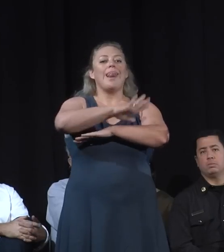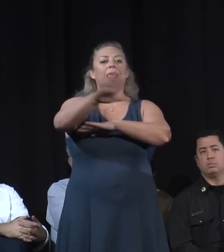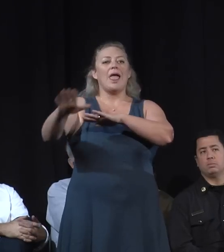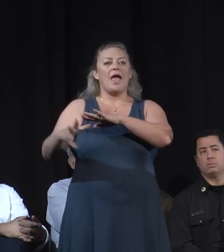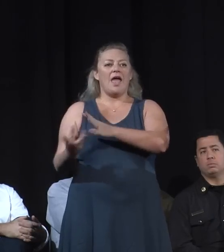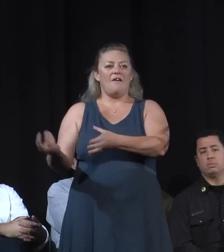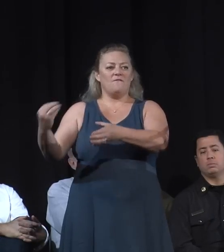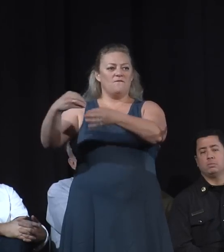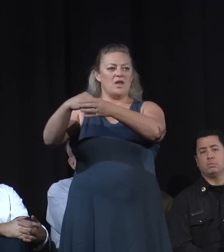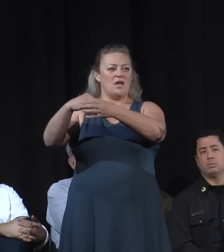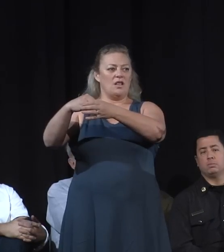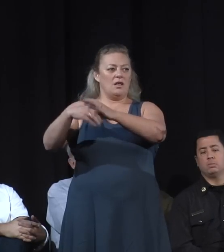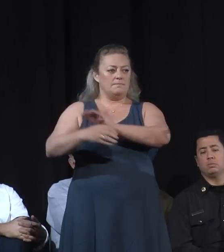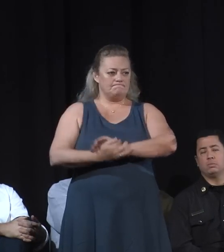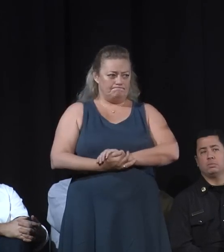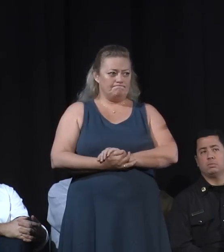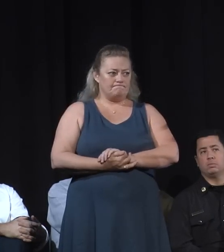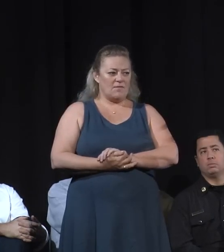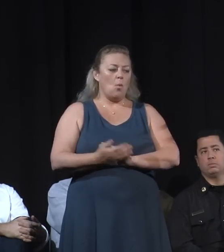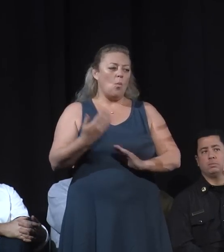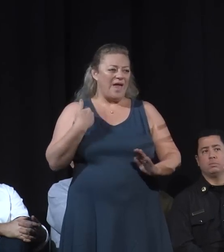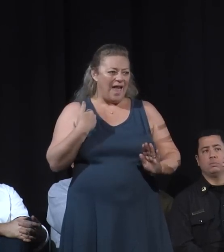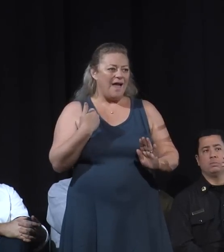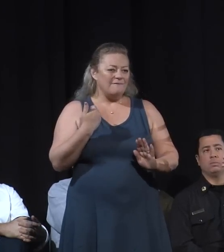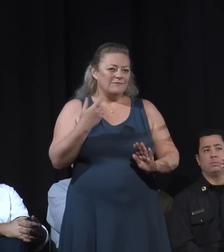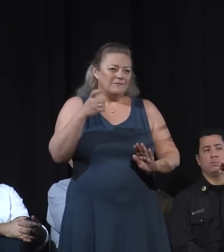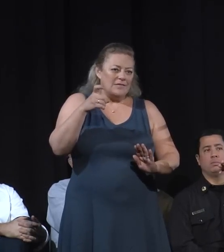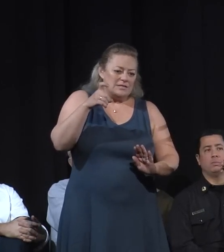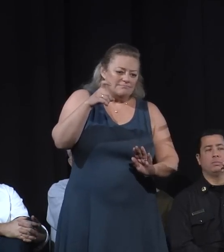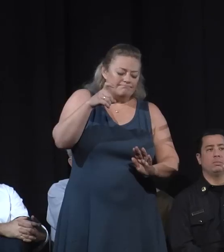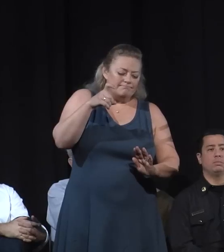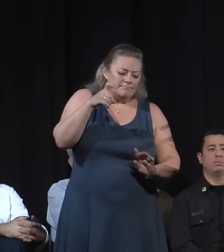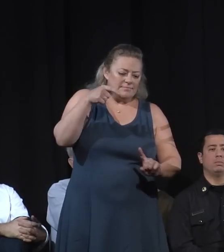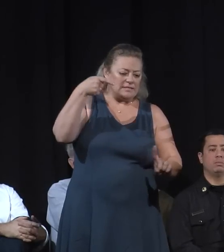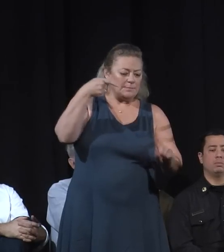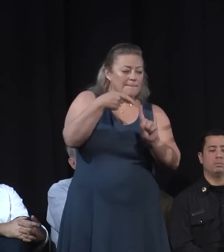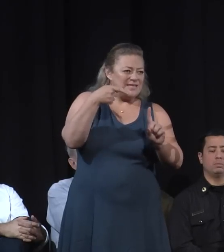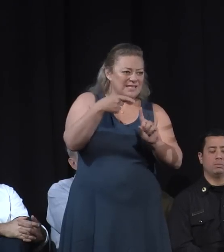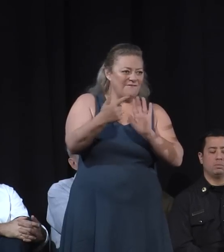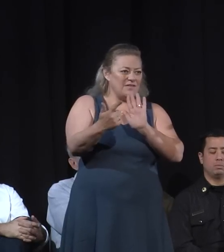facility that is licensed to take that type of material. So it's a two-step process.